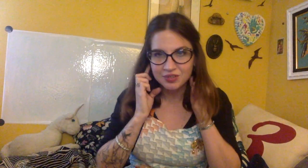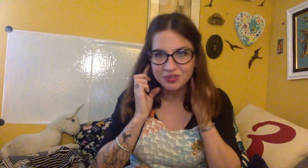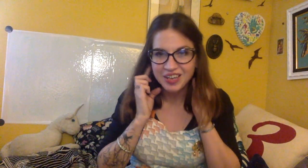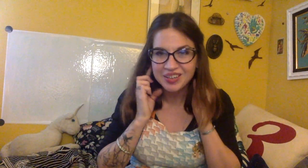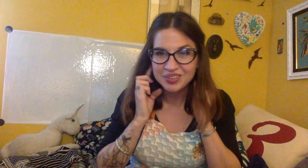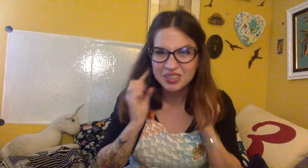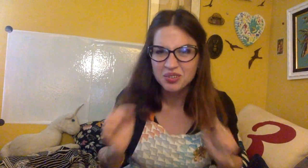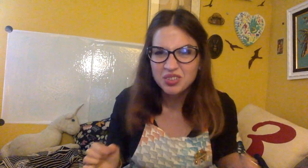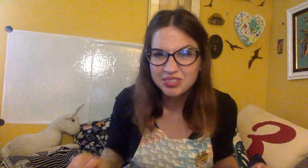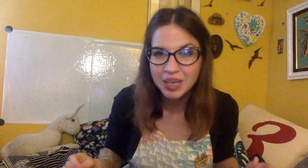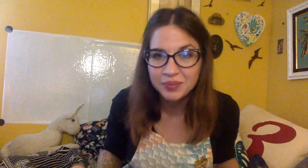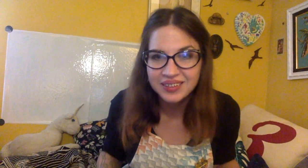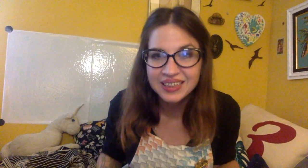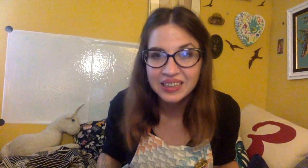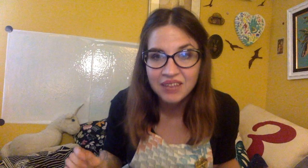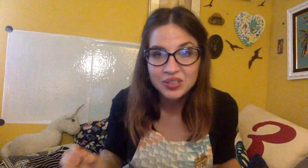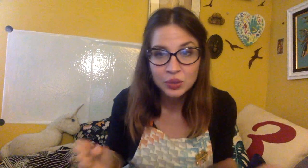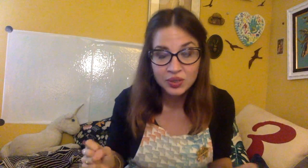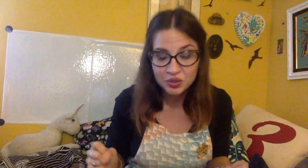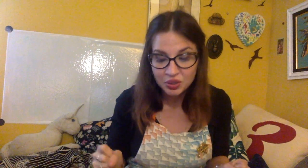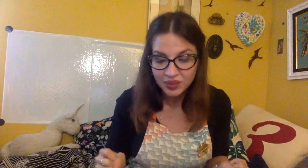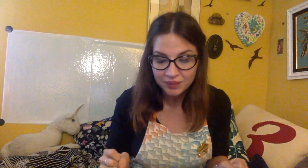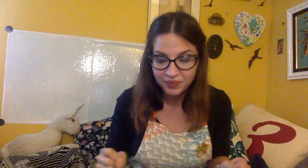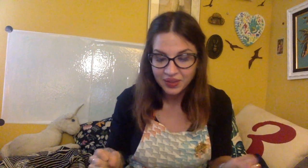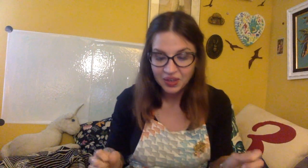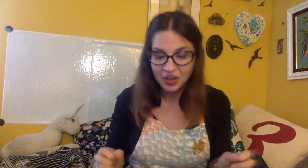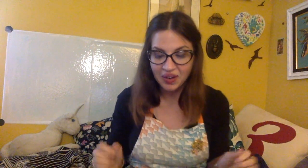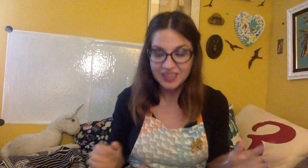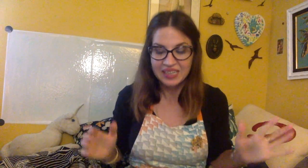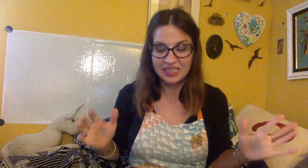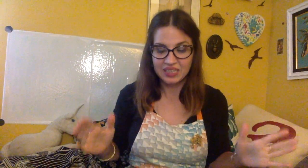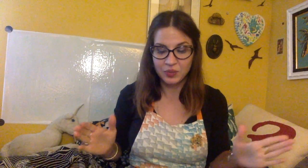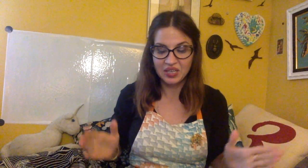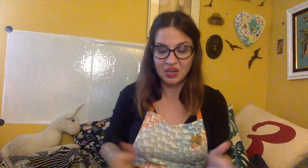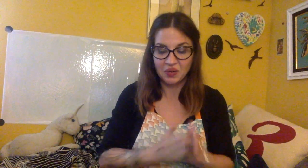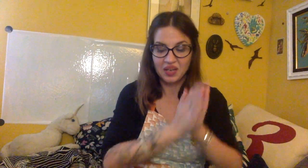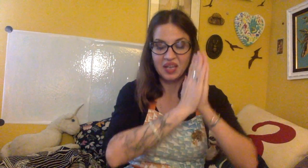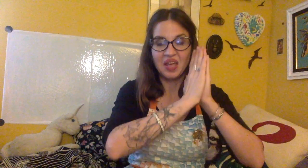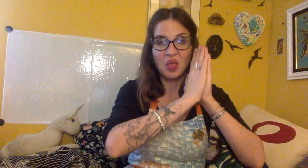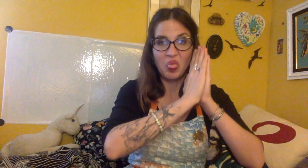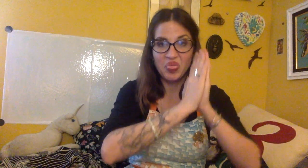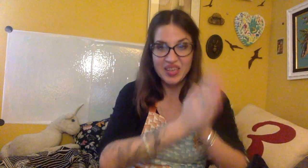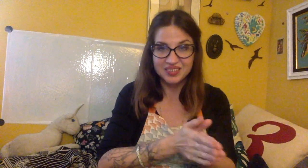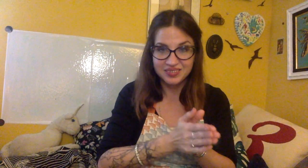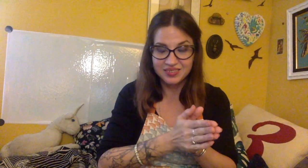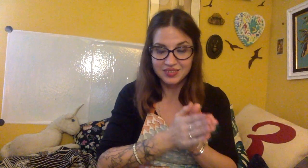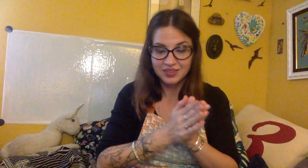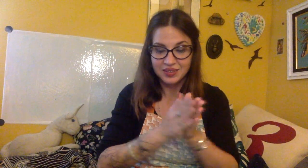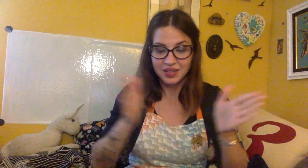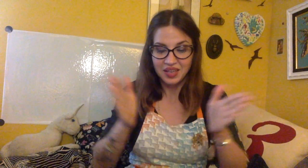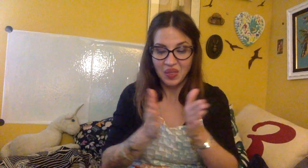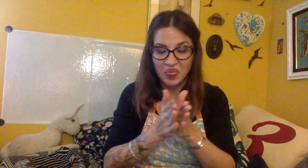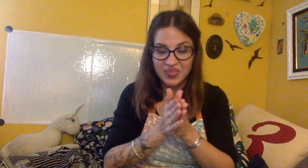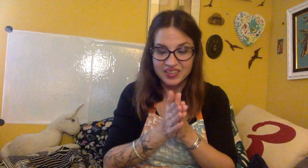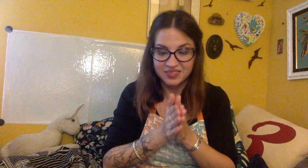you've got your ears turned up to 11, you can do it. All right, here we go. This. This.